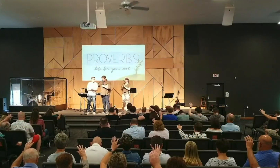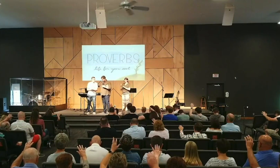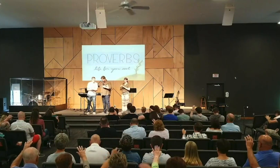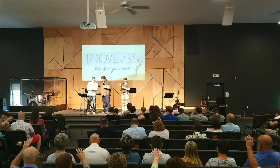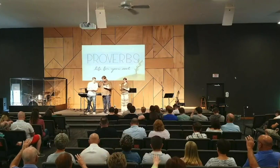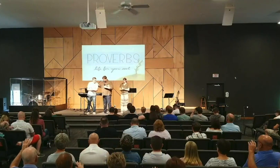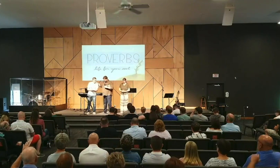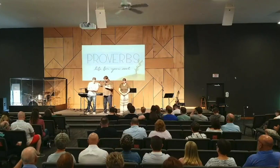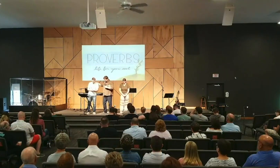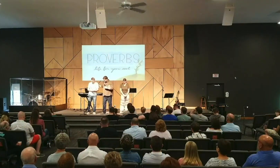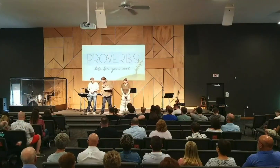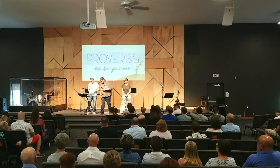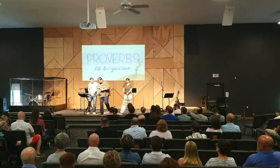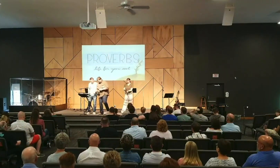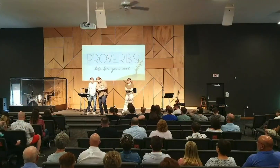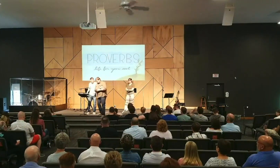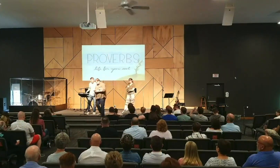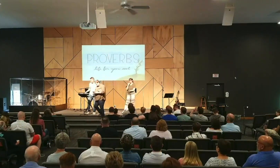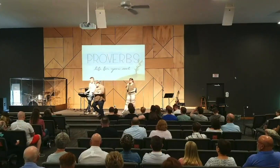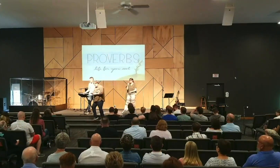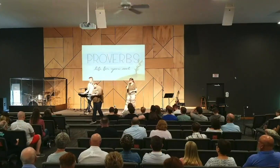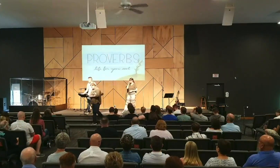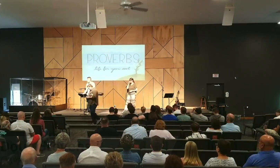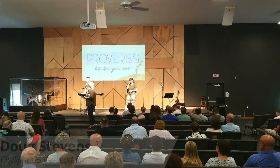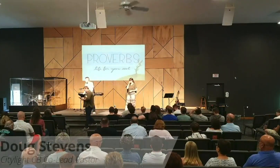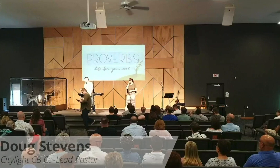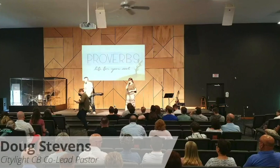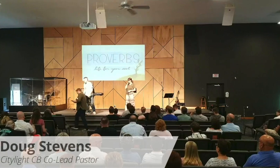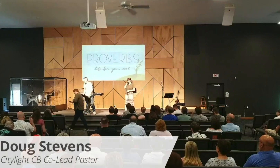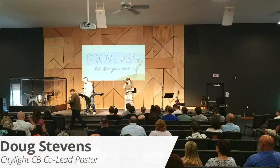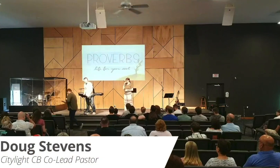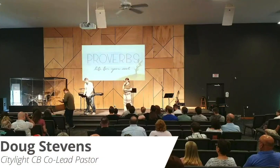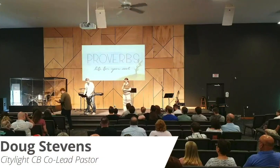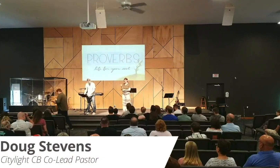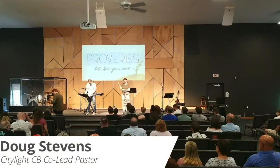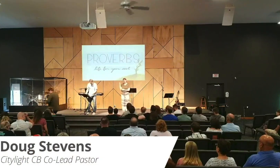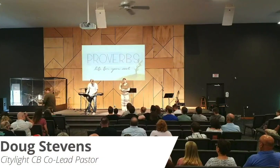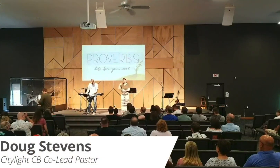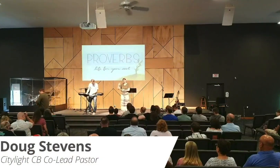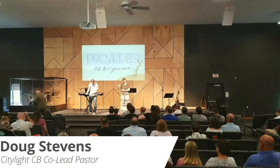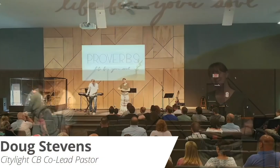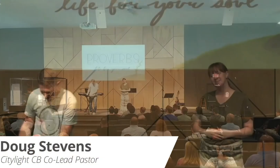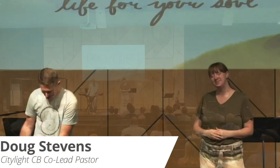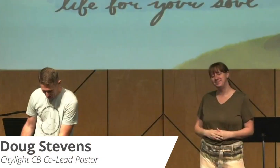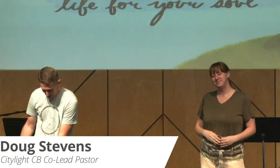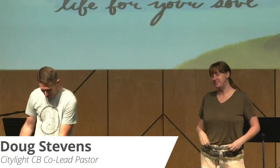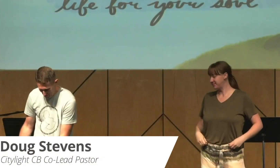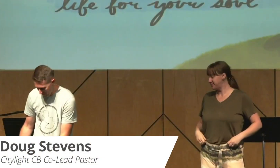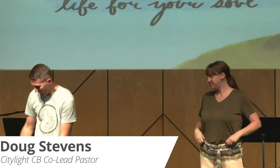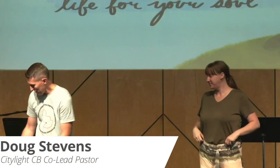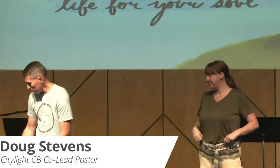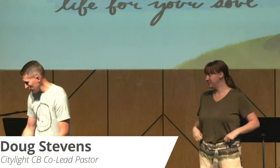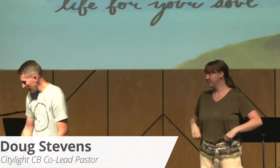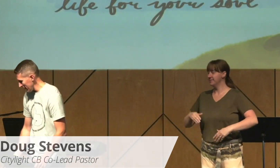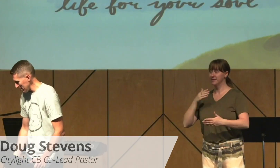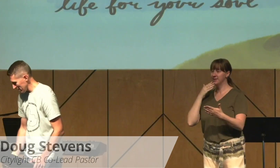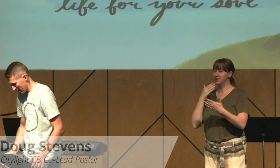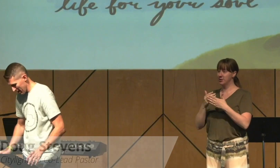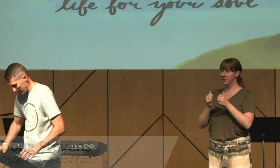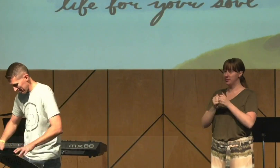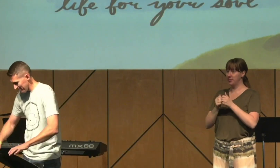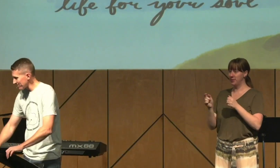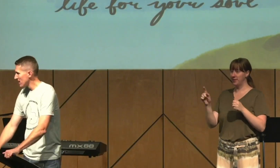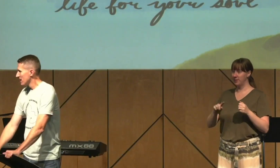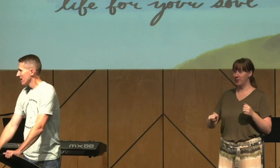Amen. Thank you, Corey. And good morning, City Light. It is good to be with you